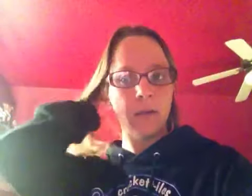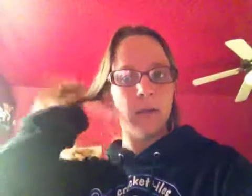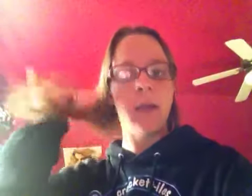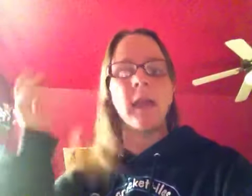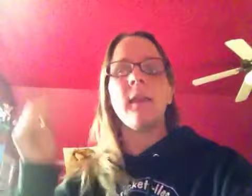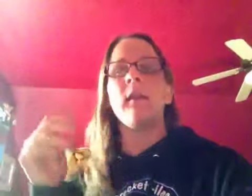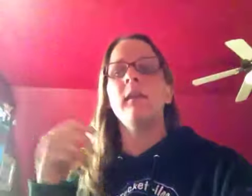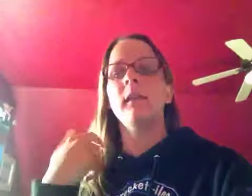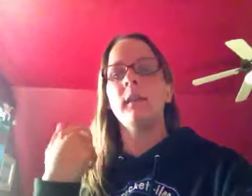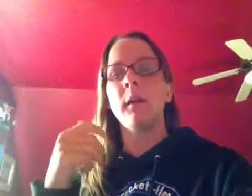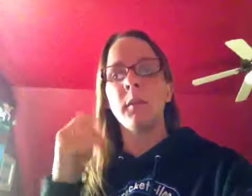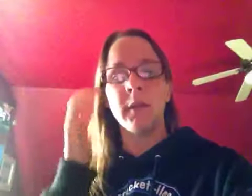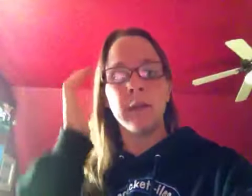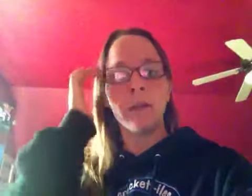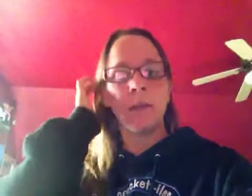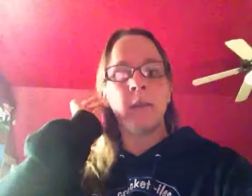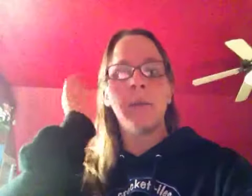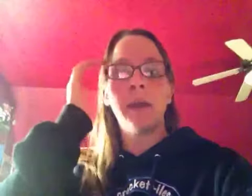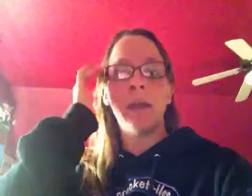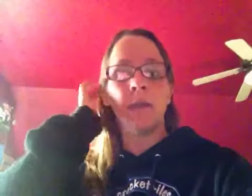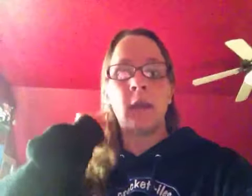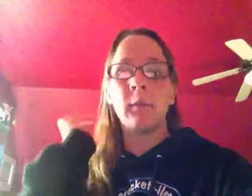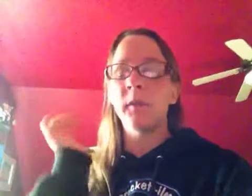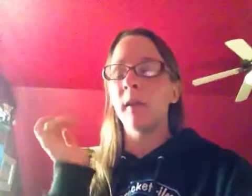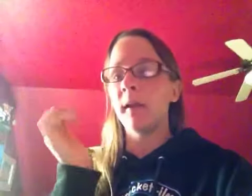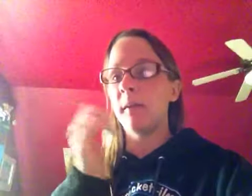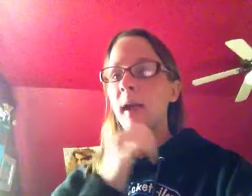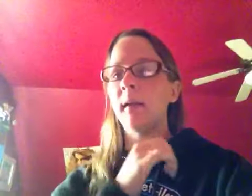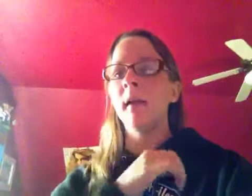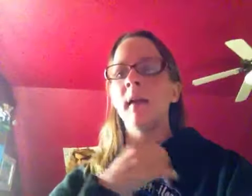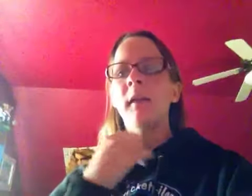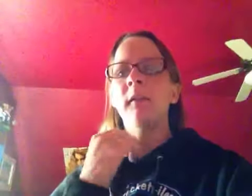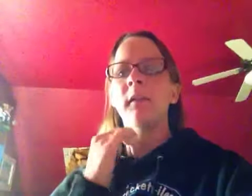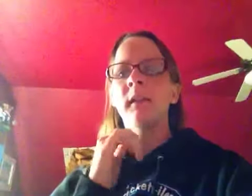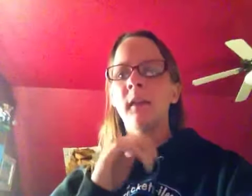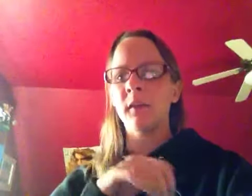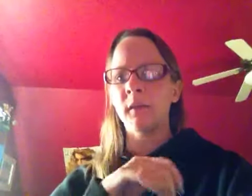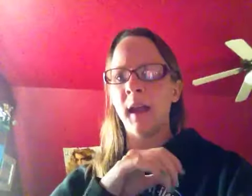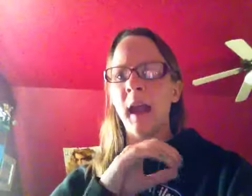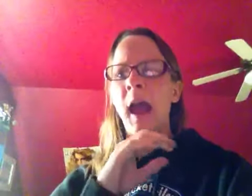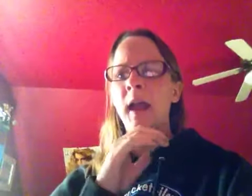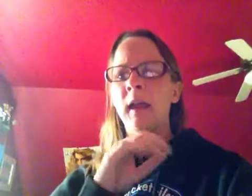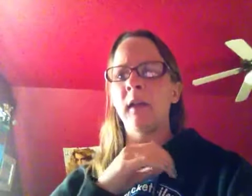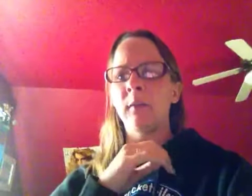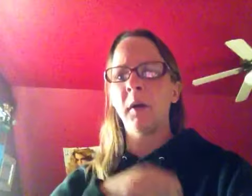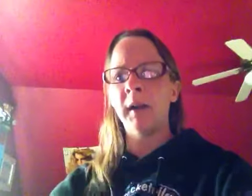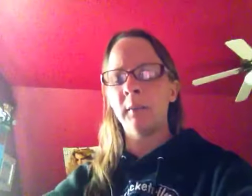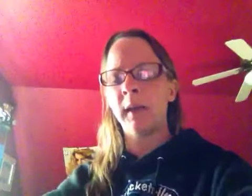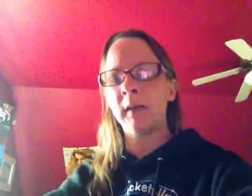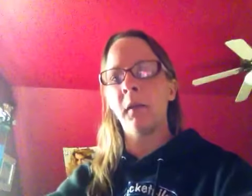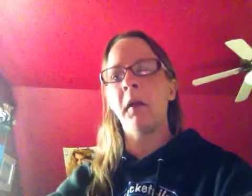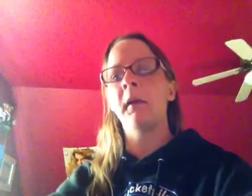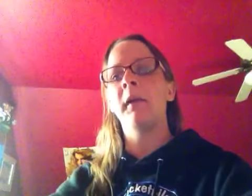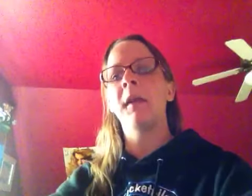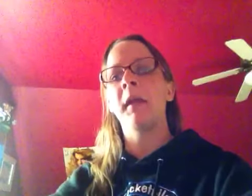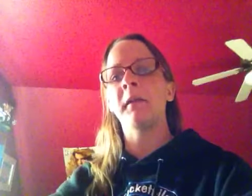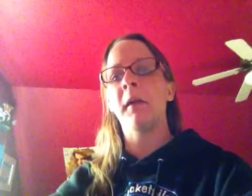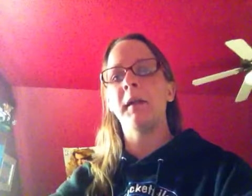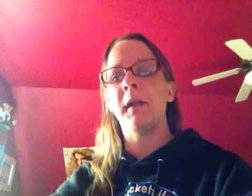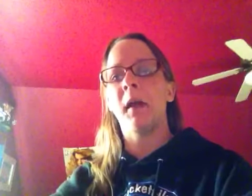hey there the employees are just super nice and they help you right away like for instance yesterday I brought in my gift card because I had no idea how